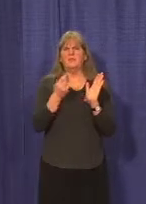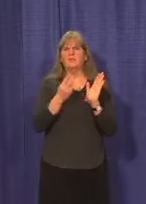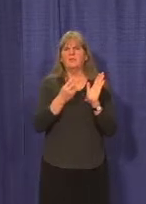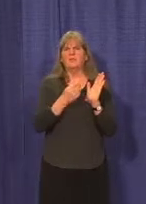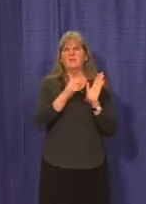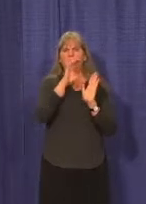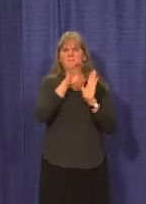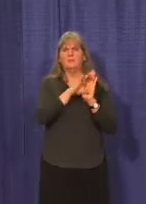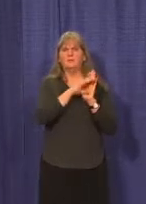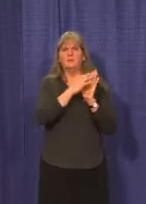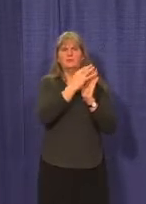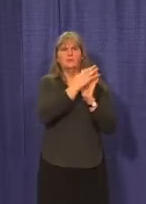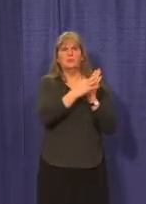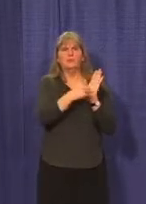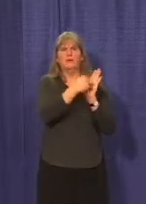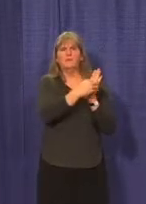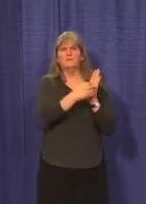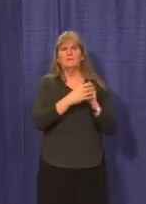graphs.